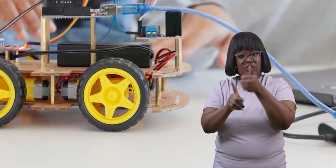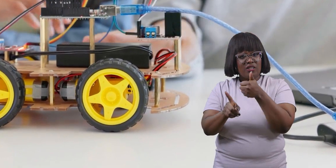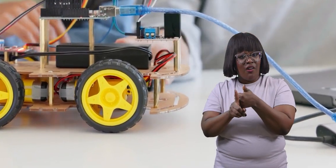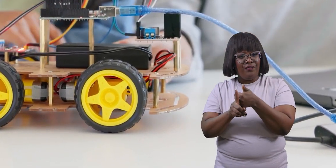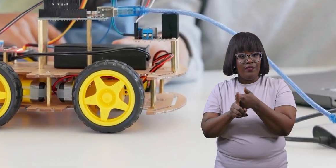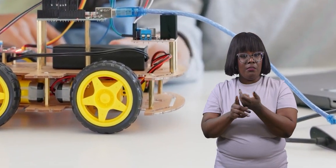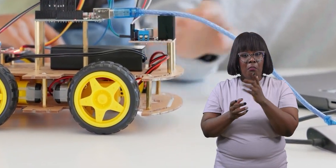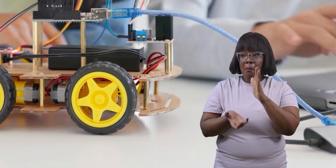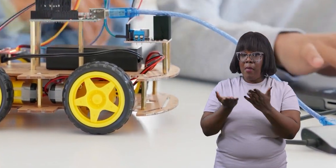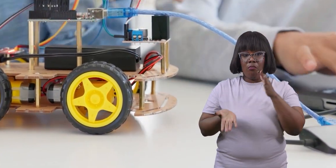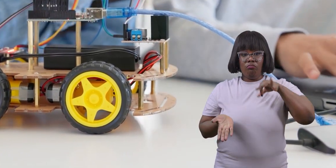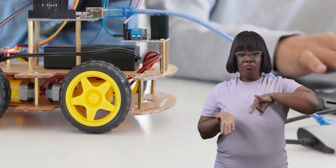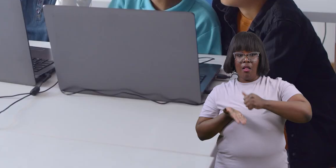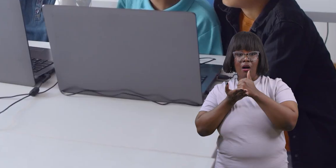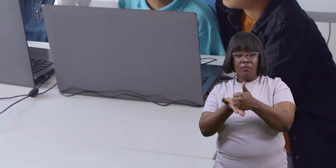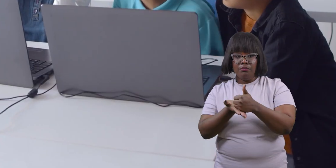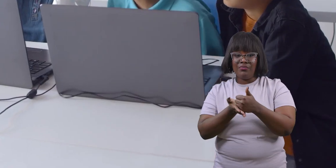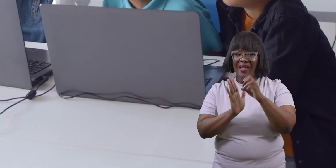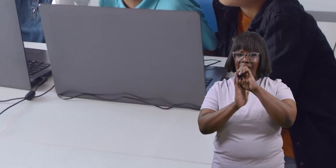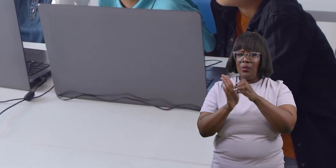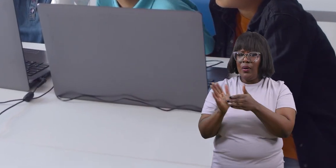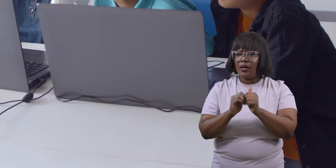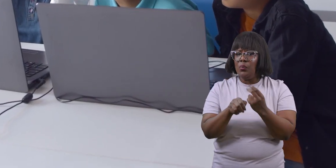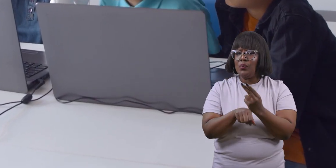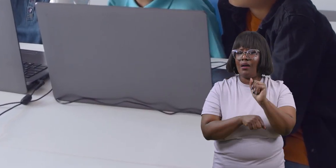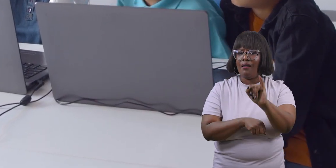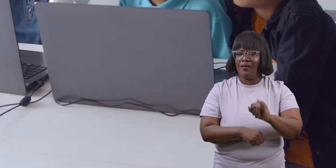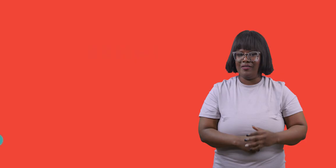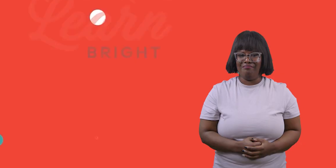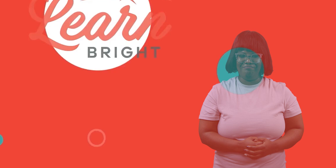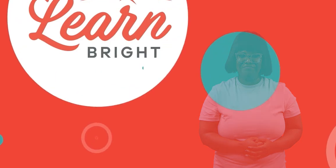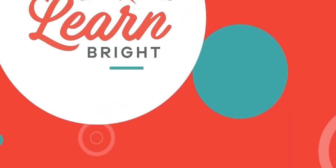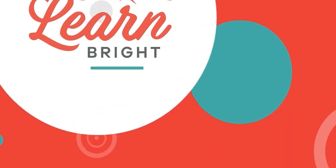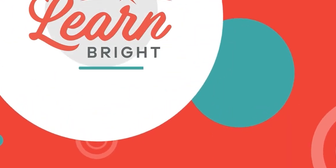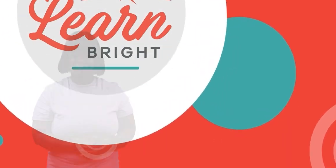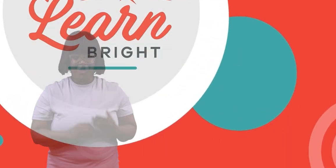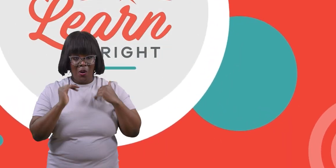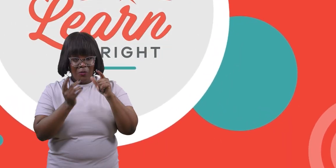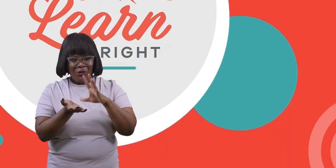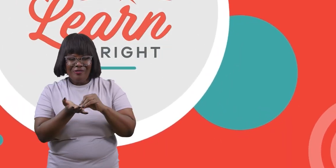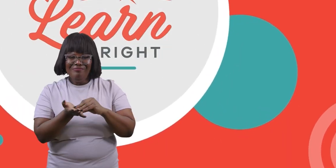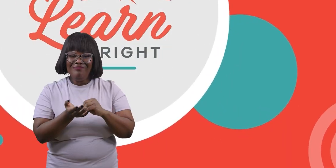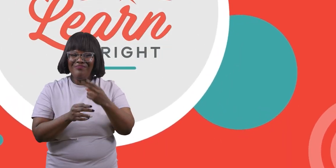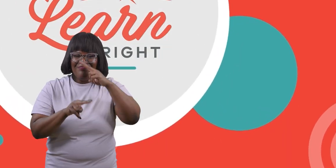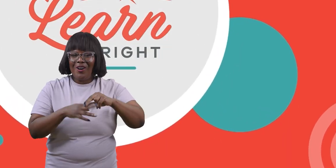innovator that finds a helpful and ethical way to use AI. Hope you had fun learning with us.